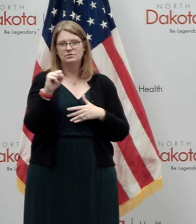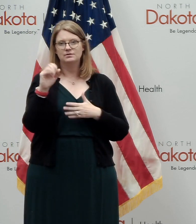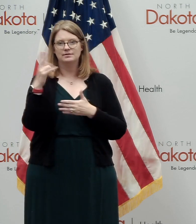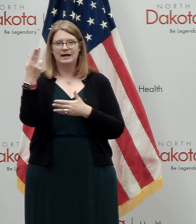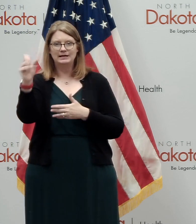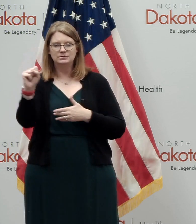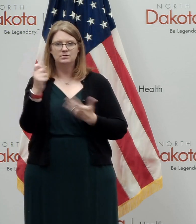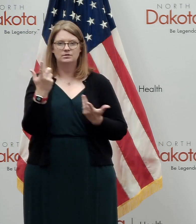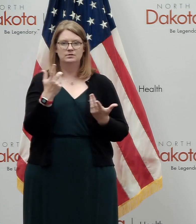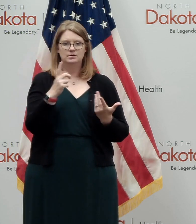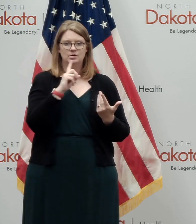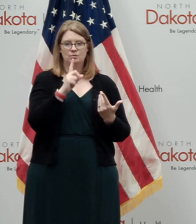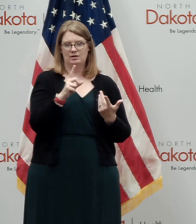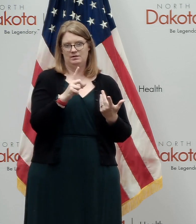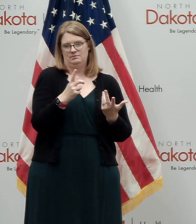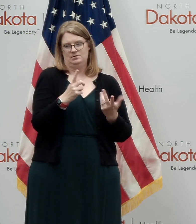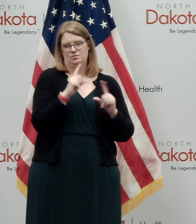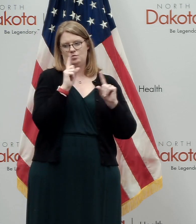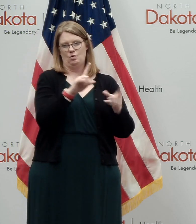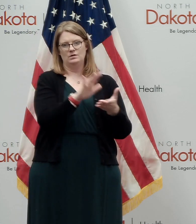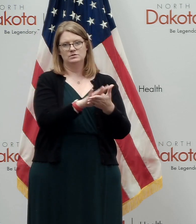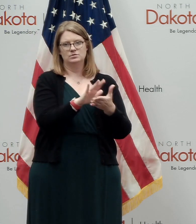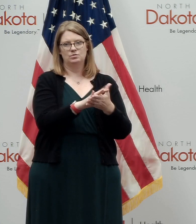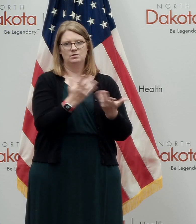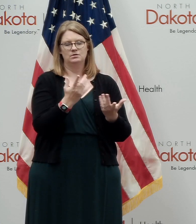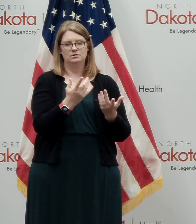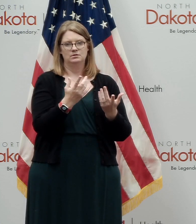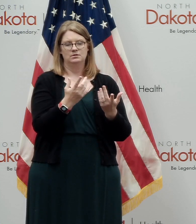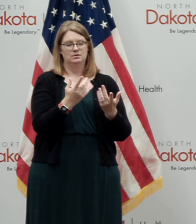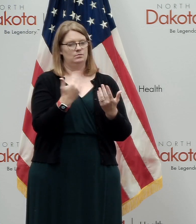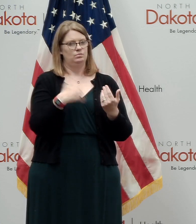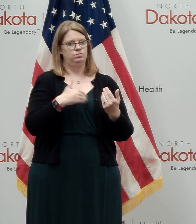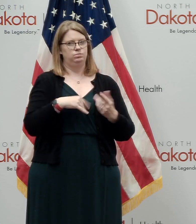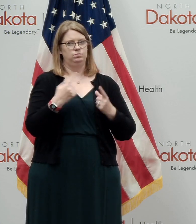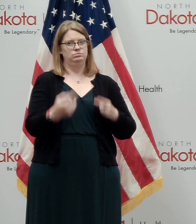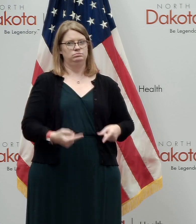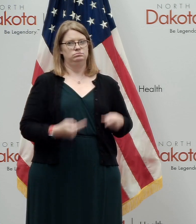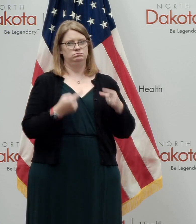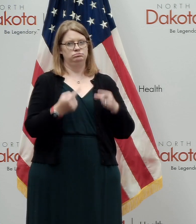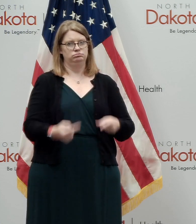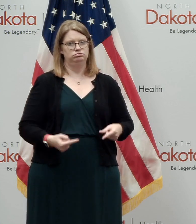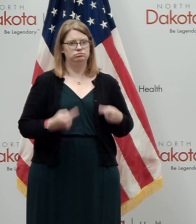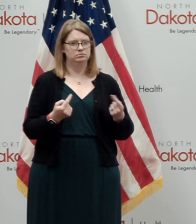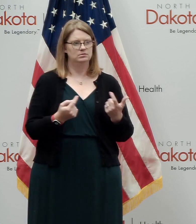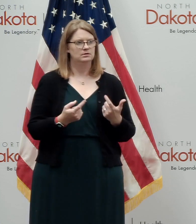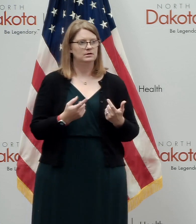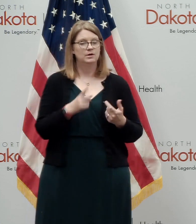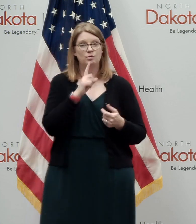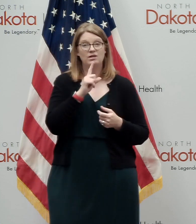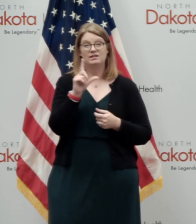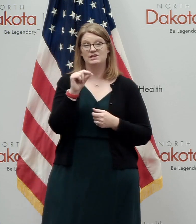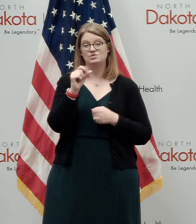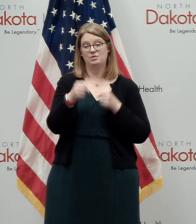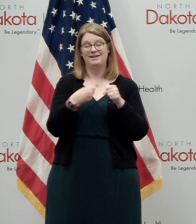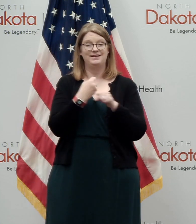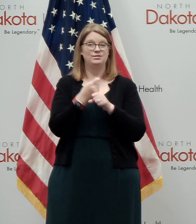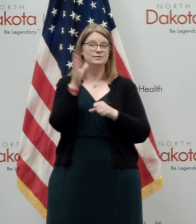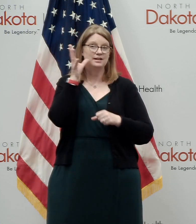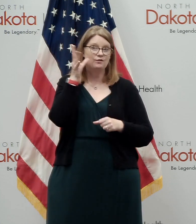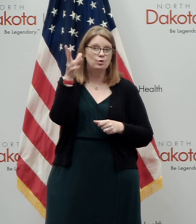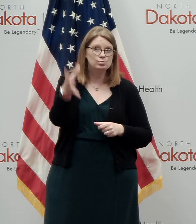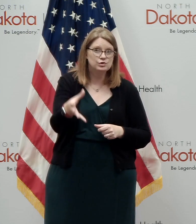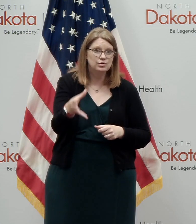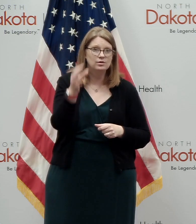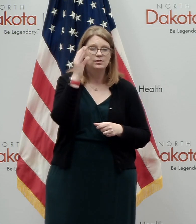level, being a student during a time of COVID presents all kinds of challenges. I mean, it'll be interesting to see 20 years from now in our country, uh,